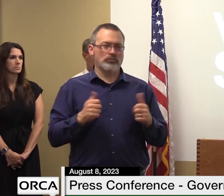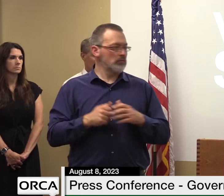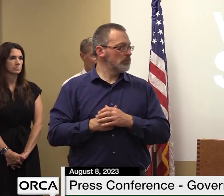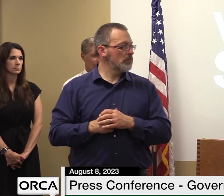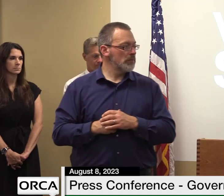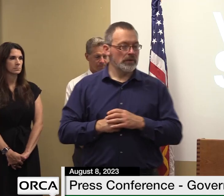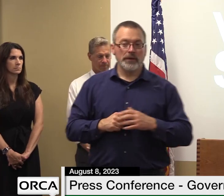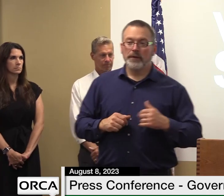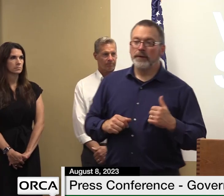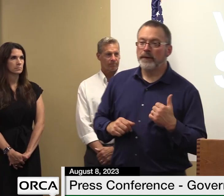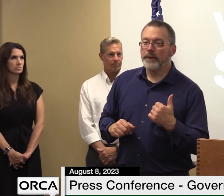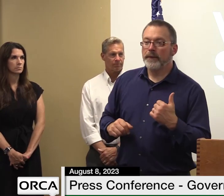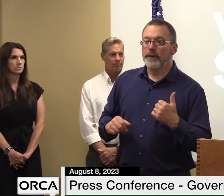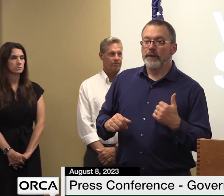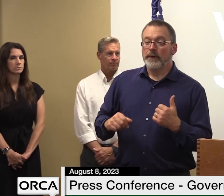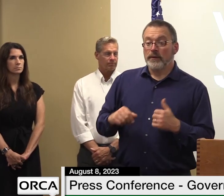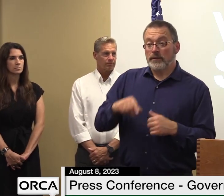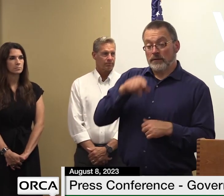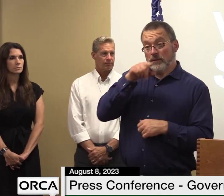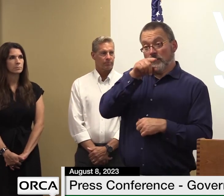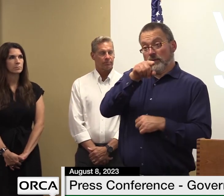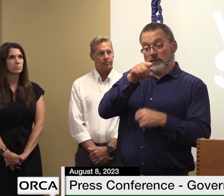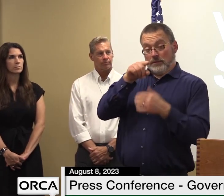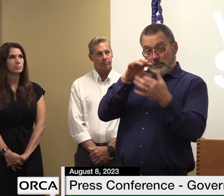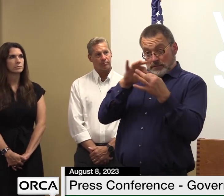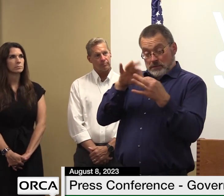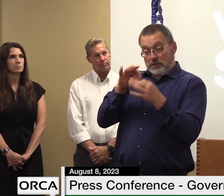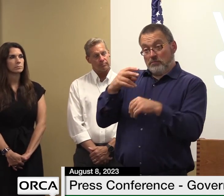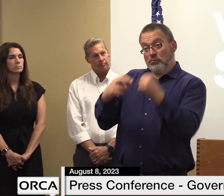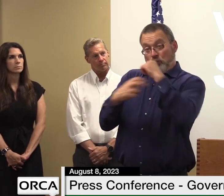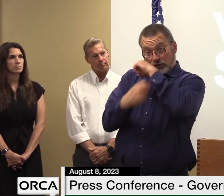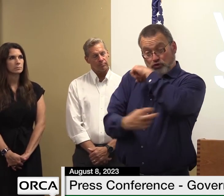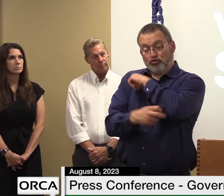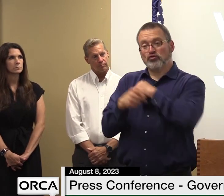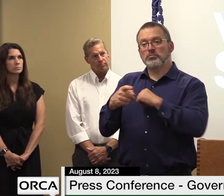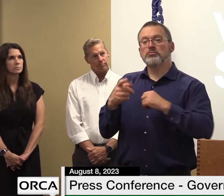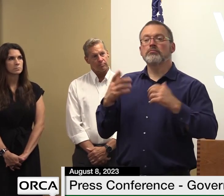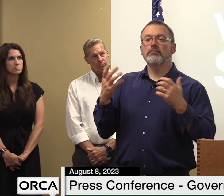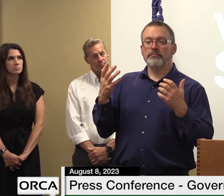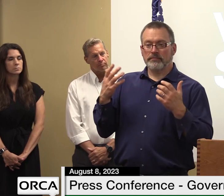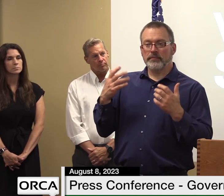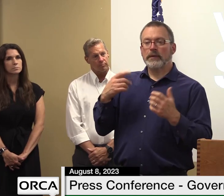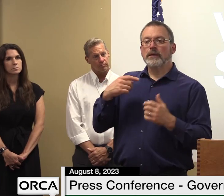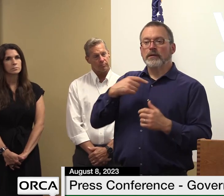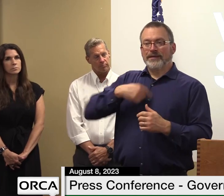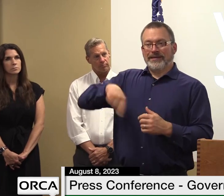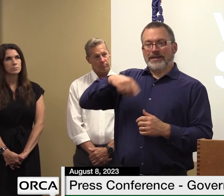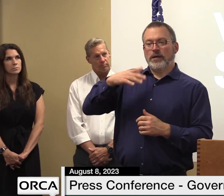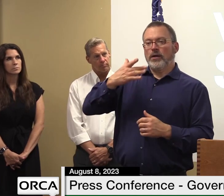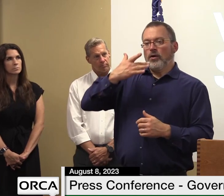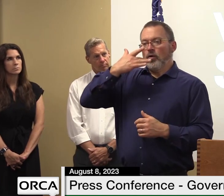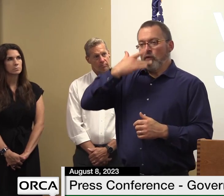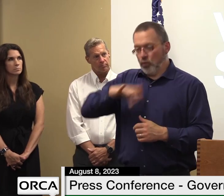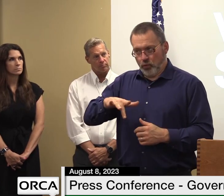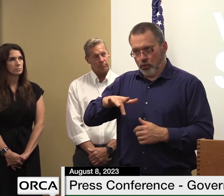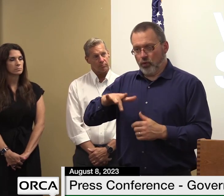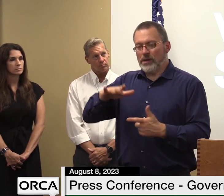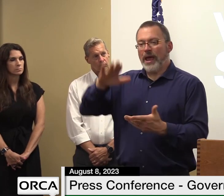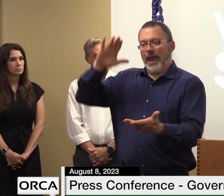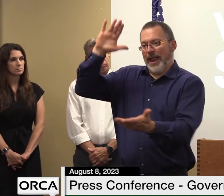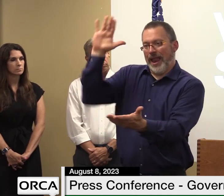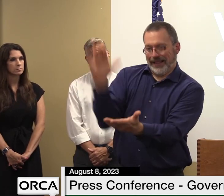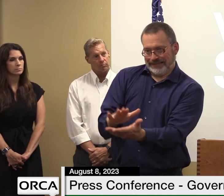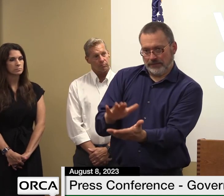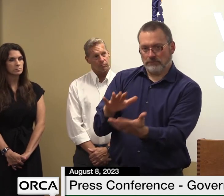well you mentioned bridges and clearly that was an area that we were fortunate to not see as much damage this time as last